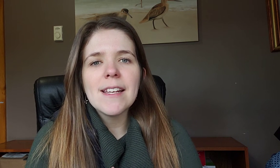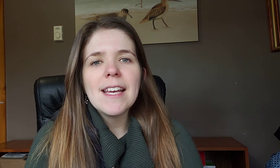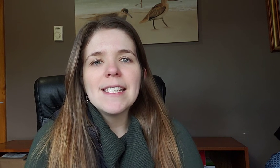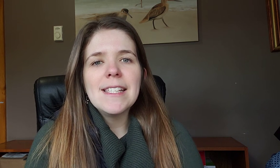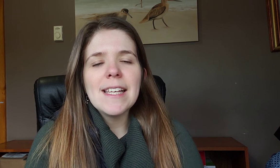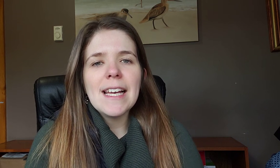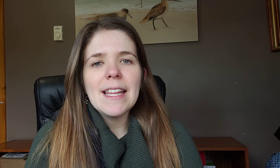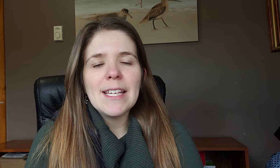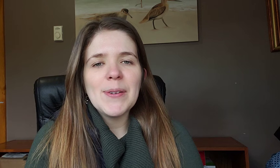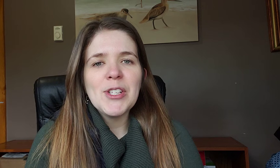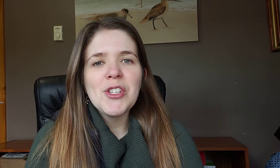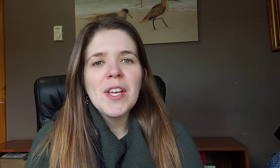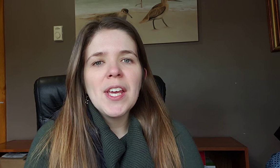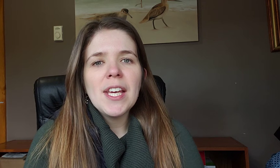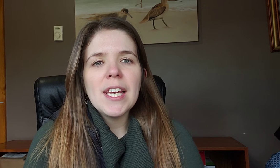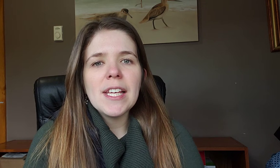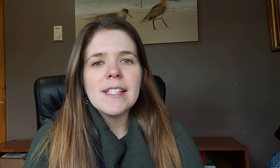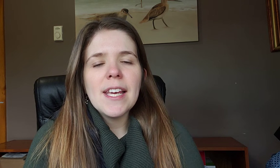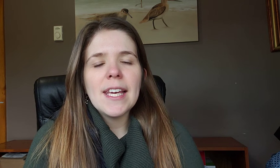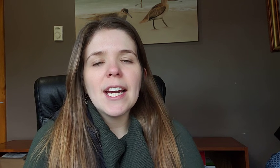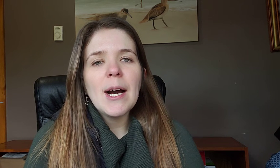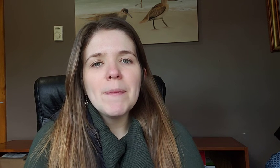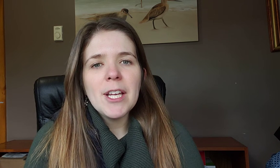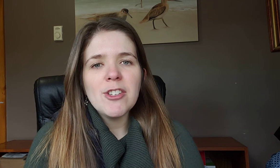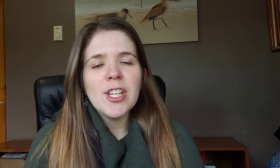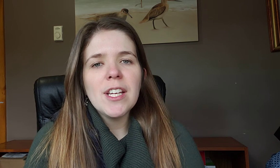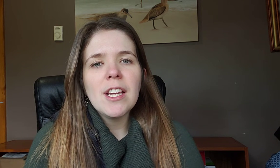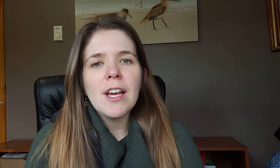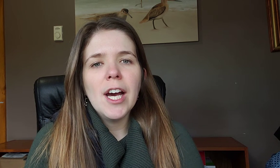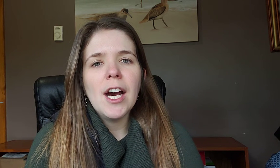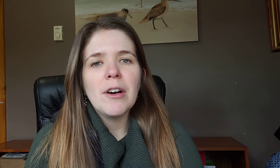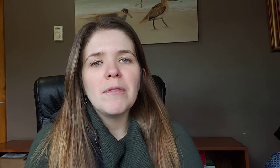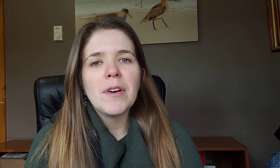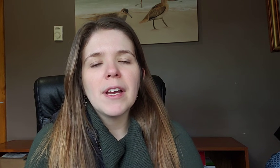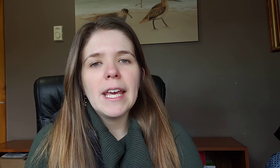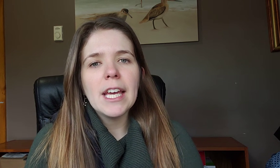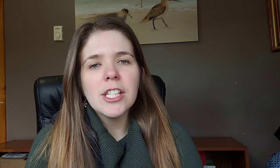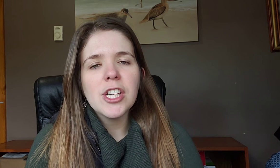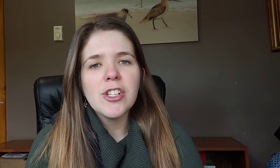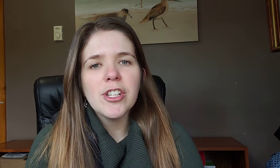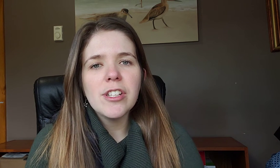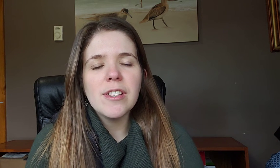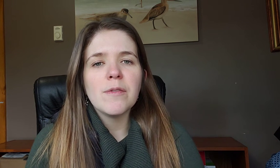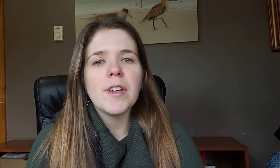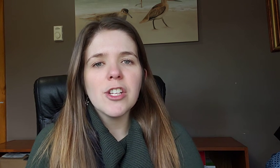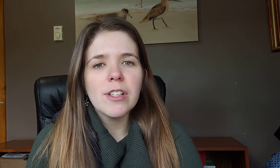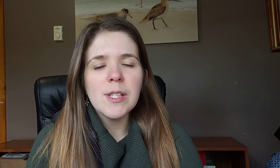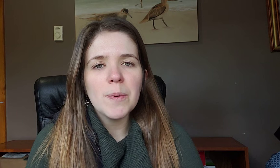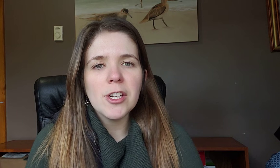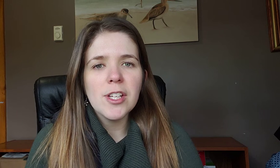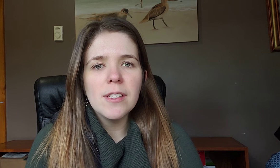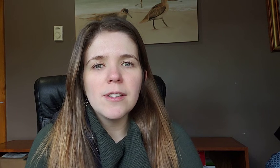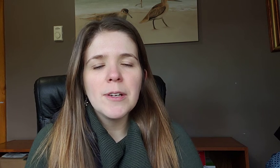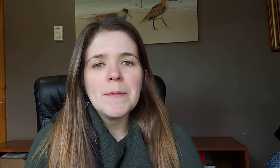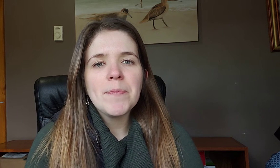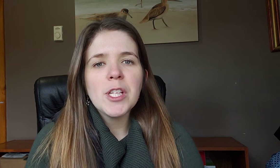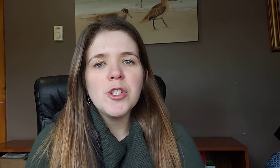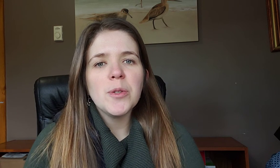sign language is a combination of hand gestures and facial expressions to